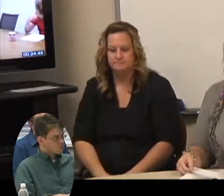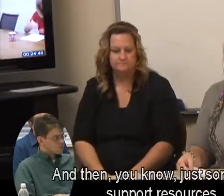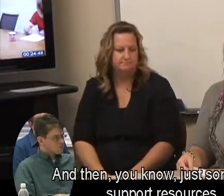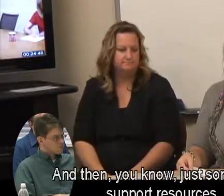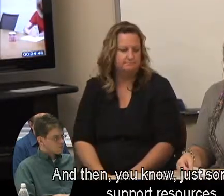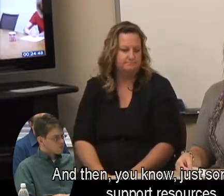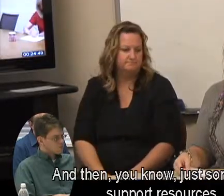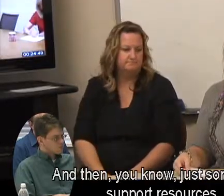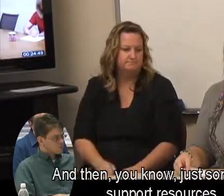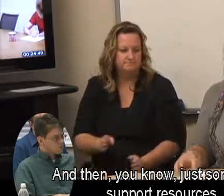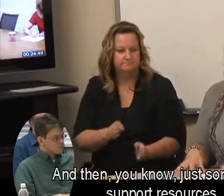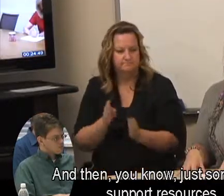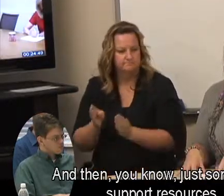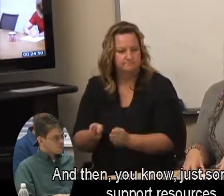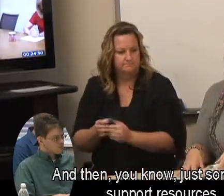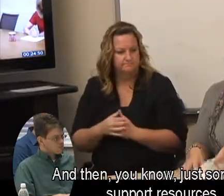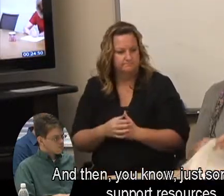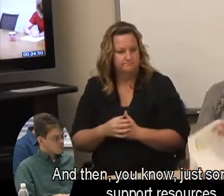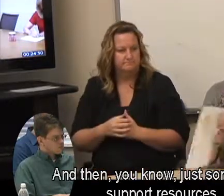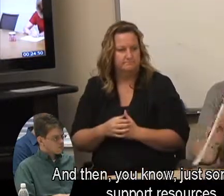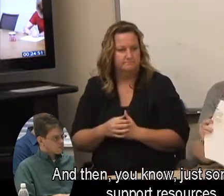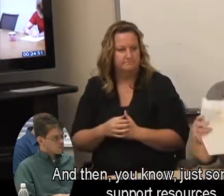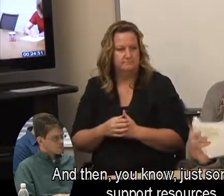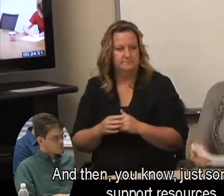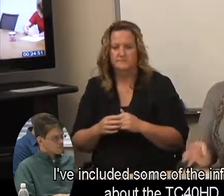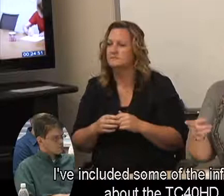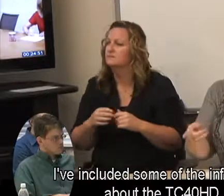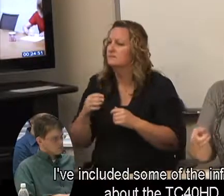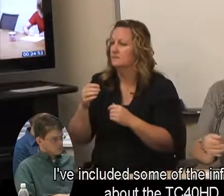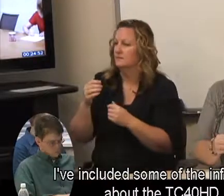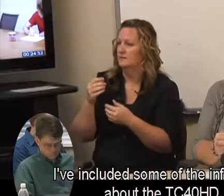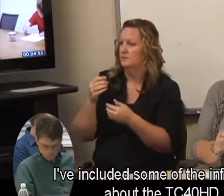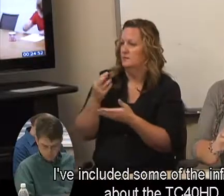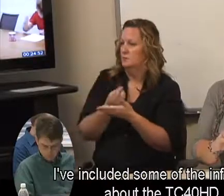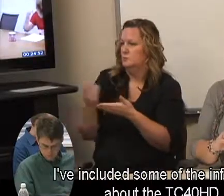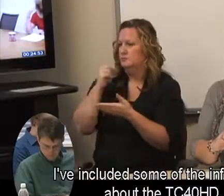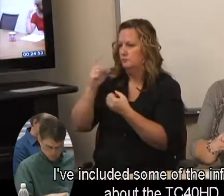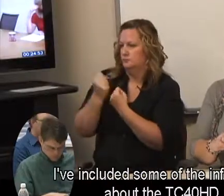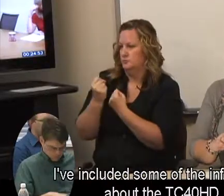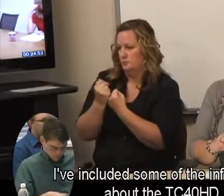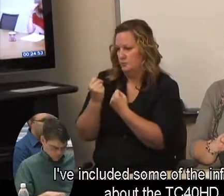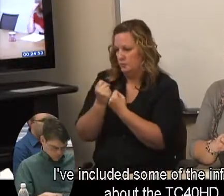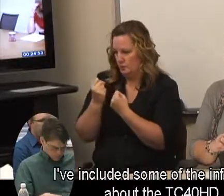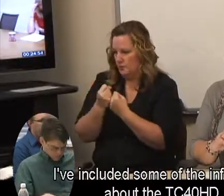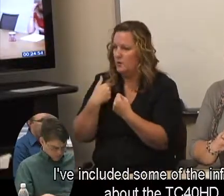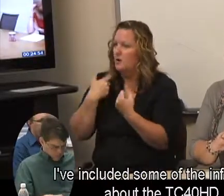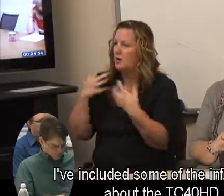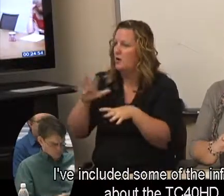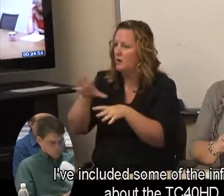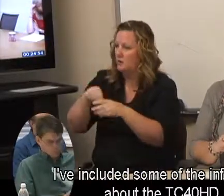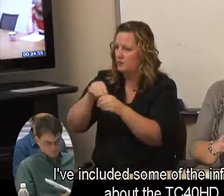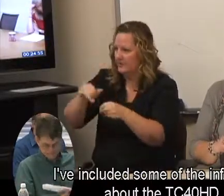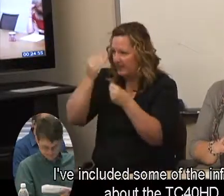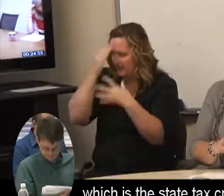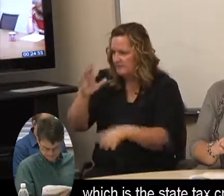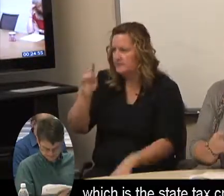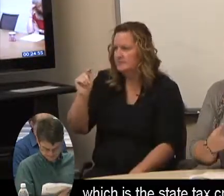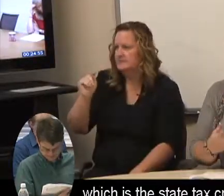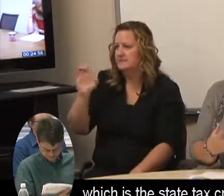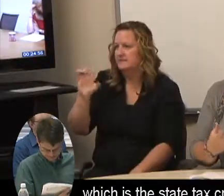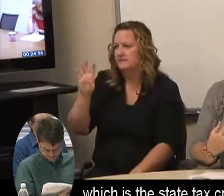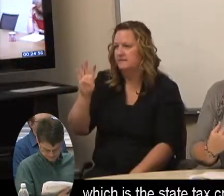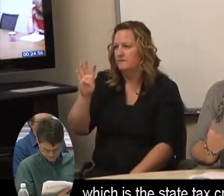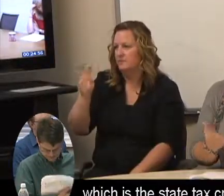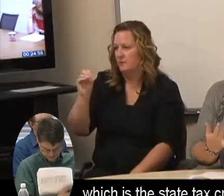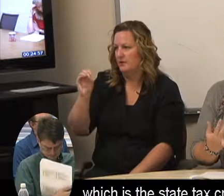And then, you know, just some of the support resources. I've included the information about the TC40HD, which is